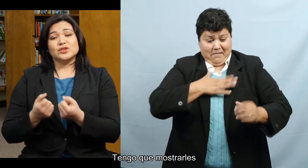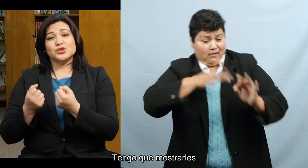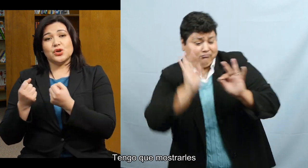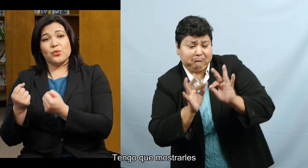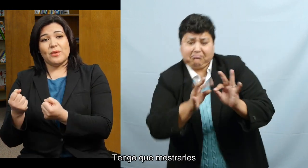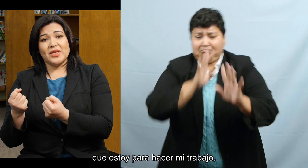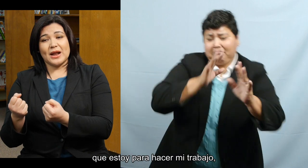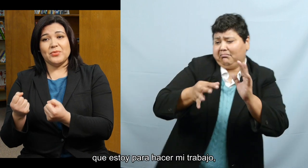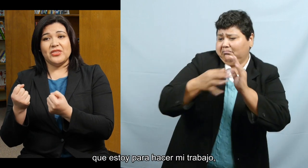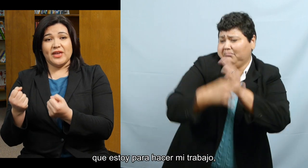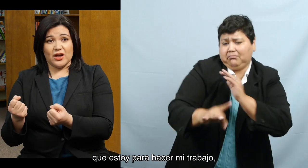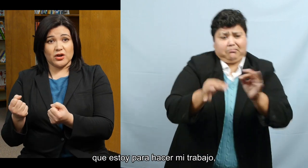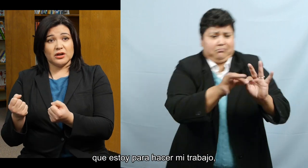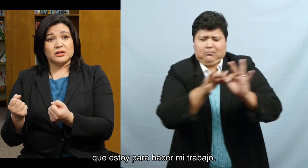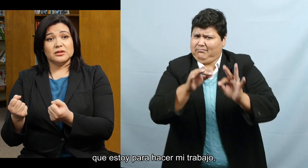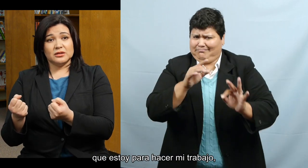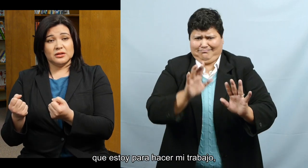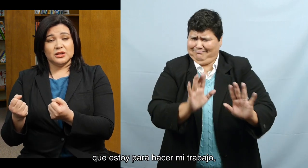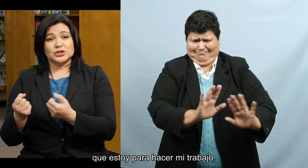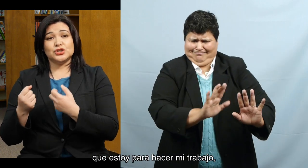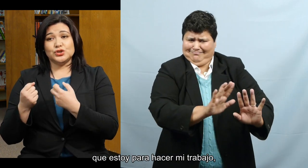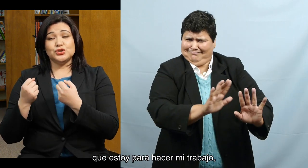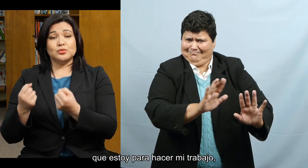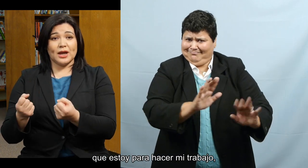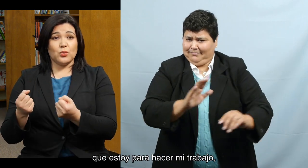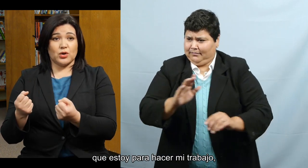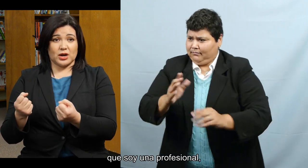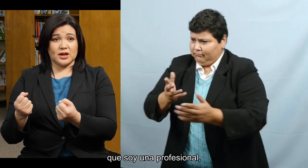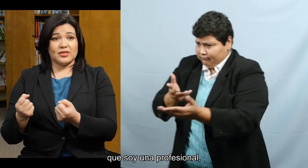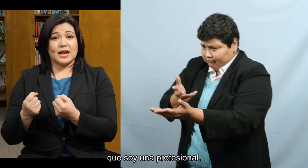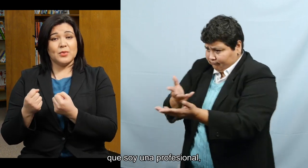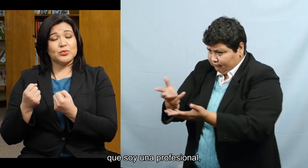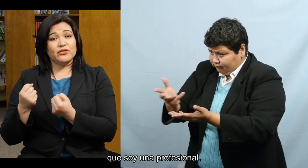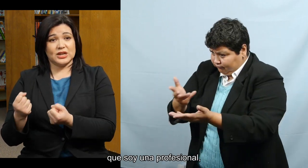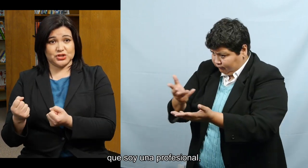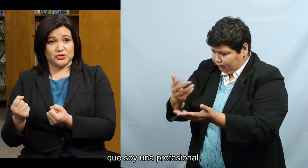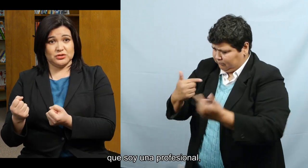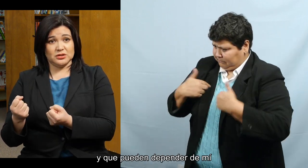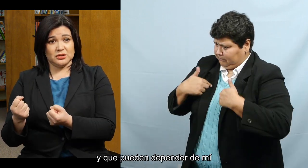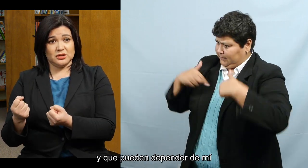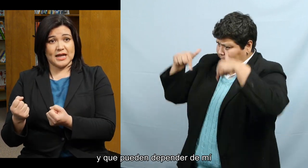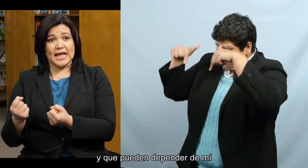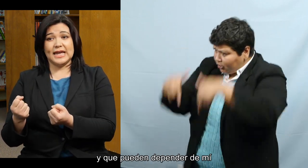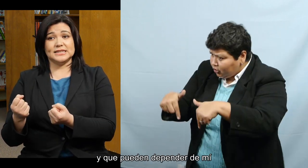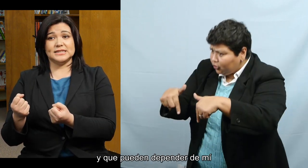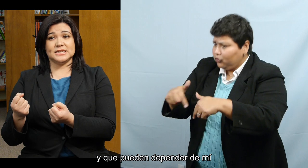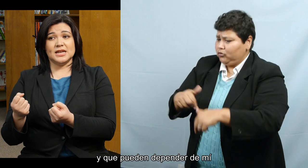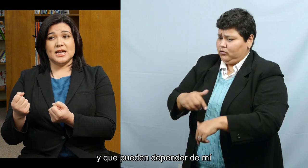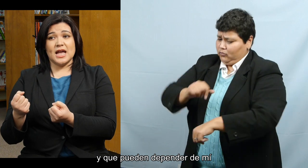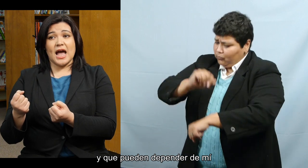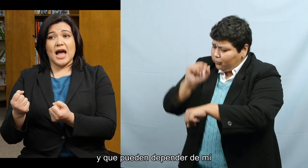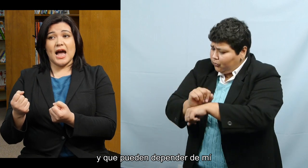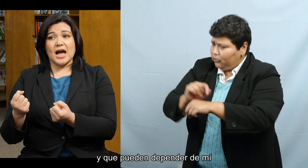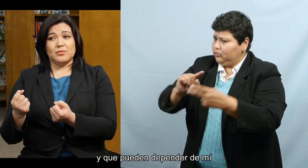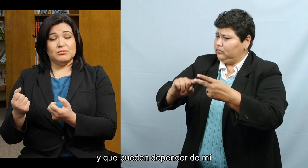I have to show them that I'm there to do my work, that I'm a professional, and